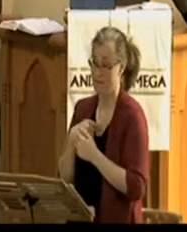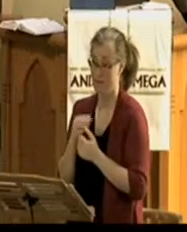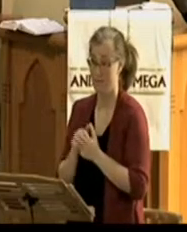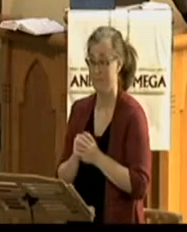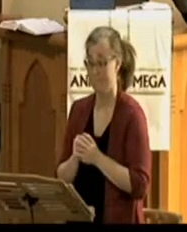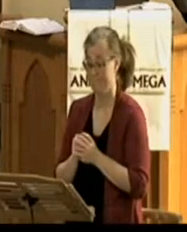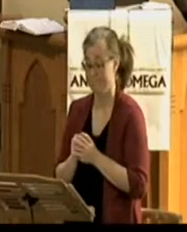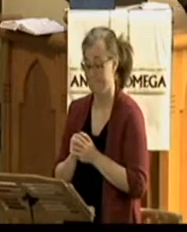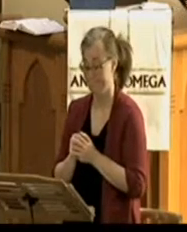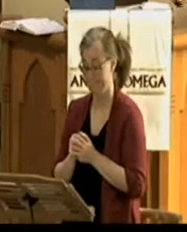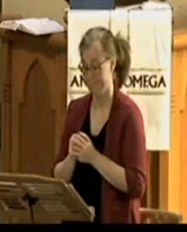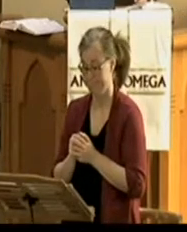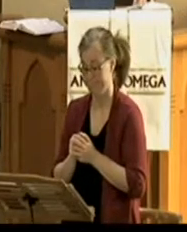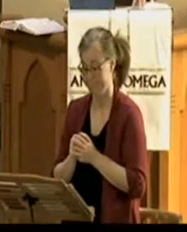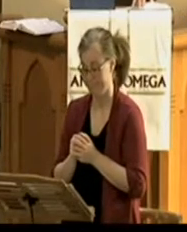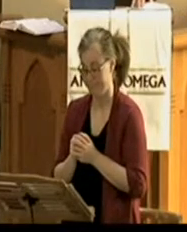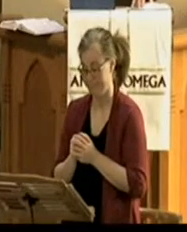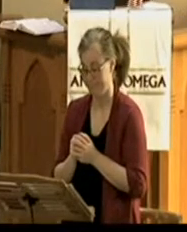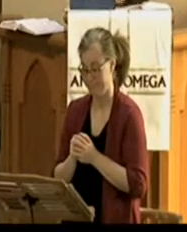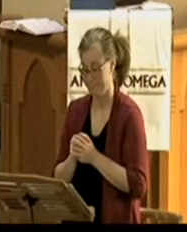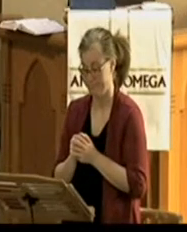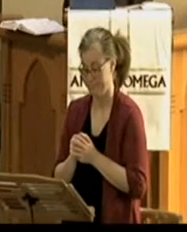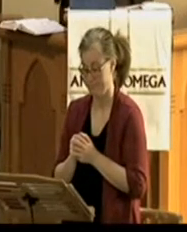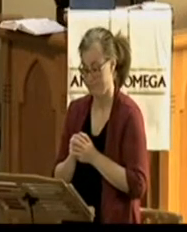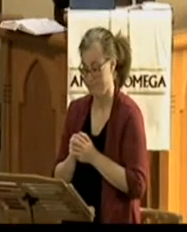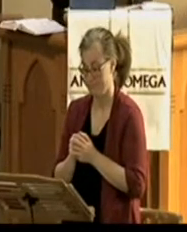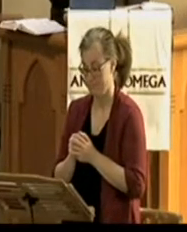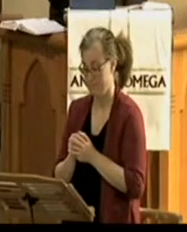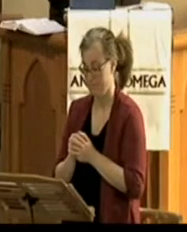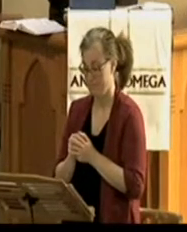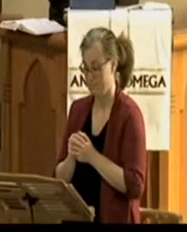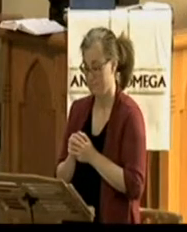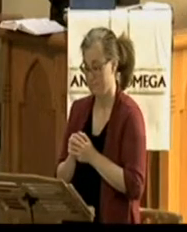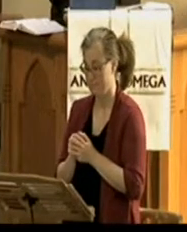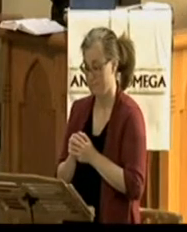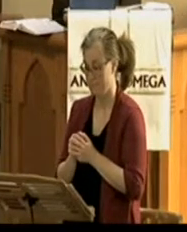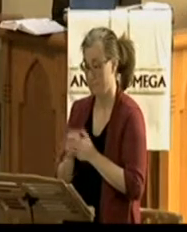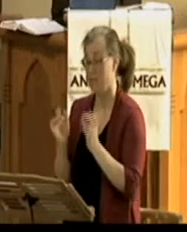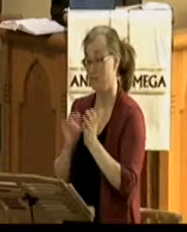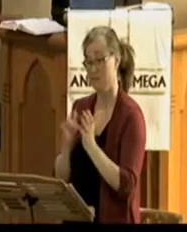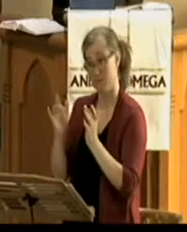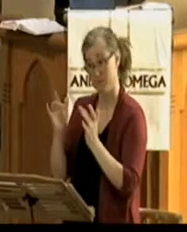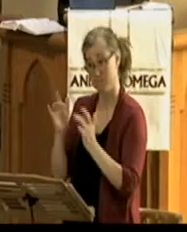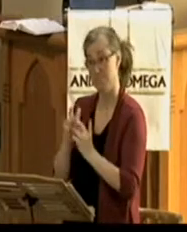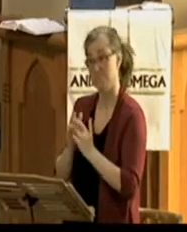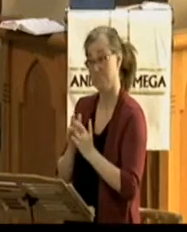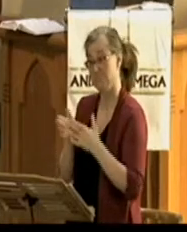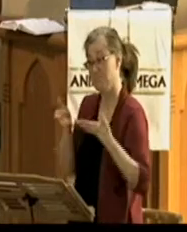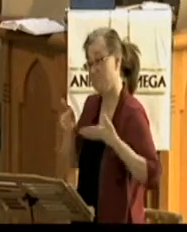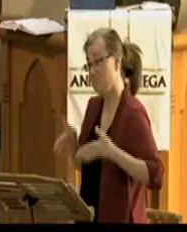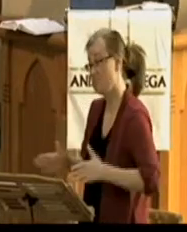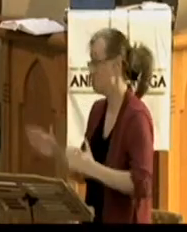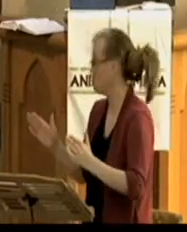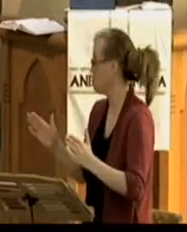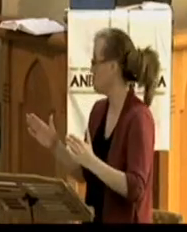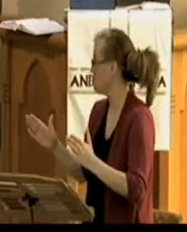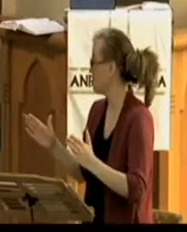And notice Jesus invited Thomas to check out the facts. Interestingly enough, it doesn't seem like Thomas actually touched Jesus.